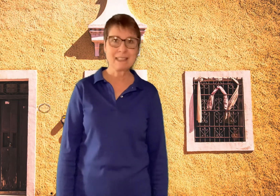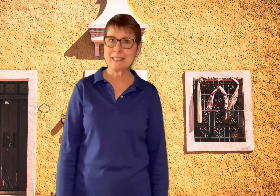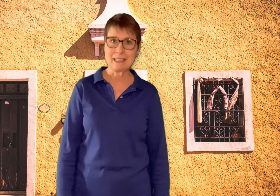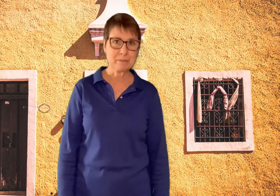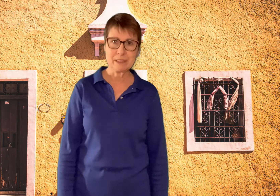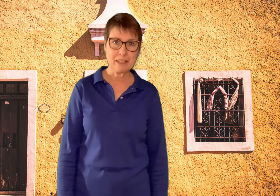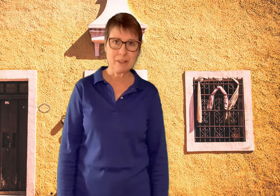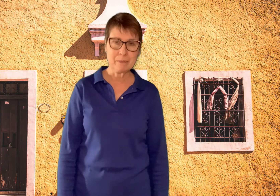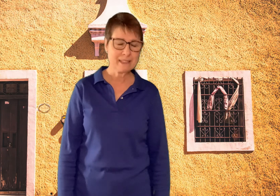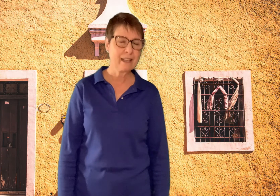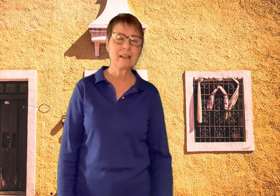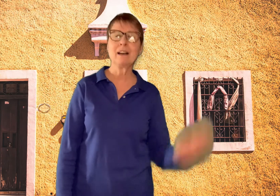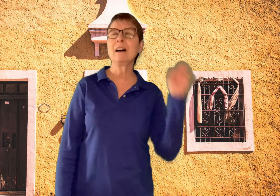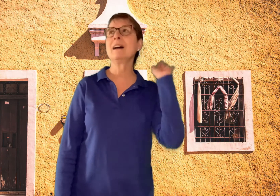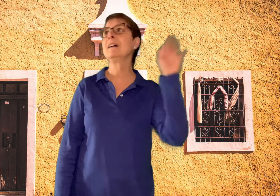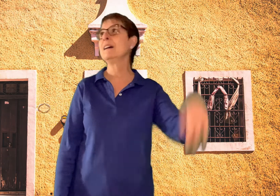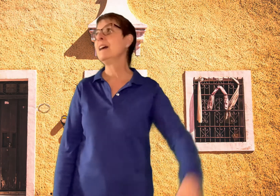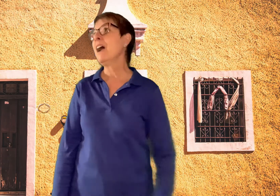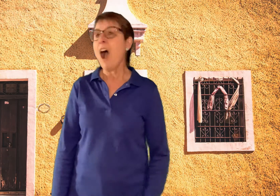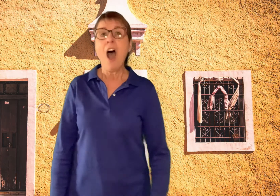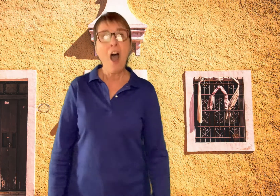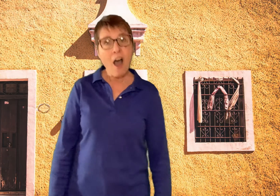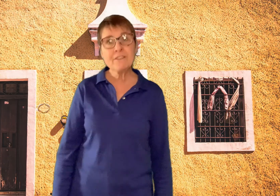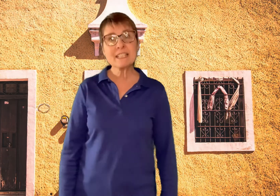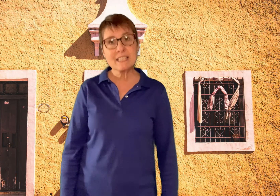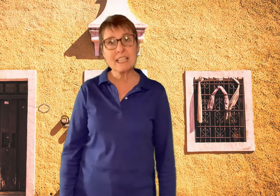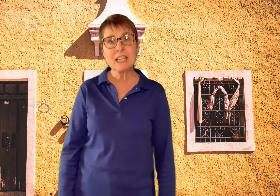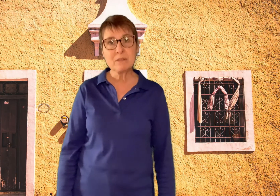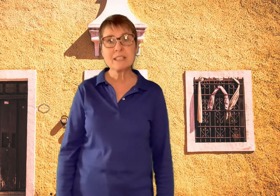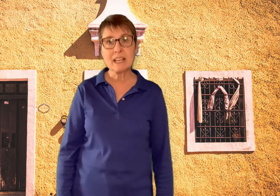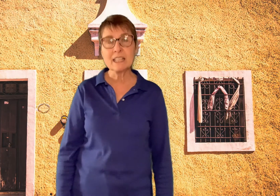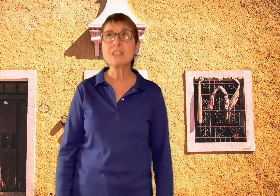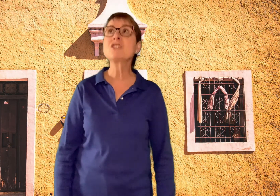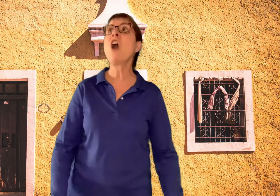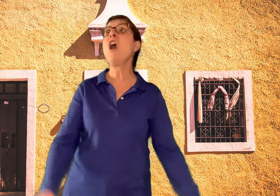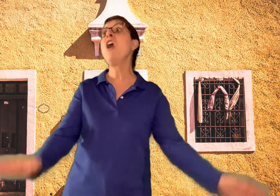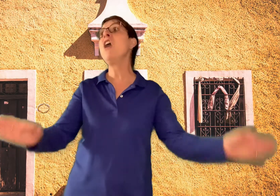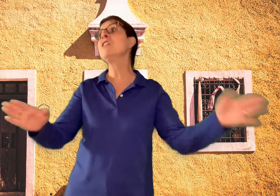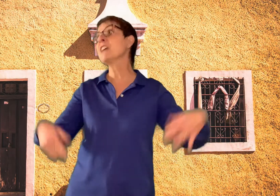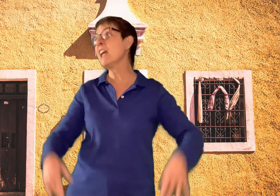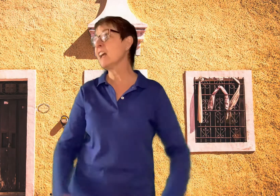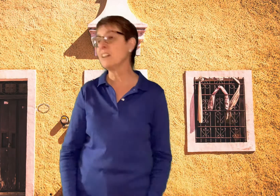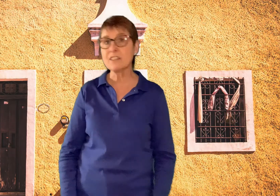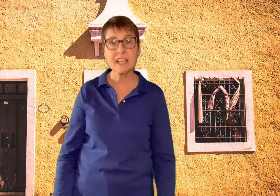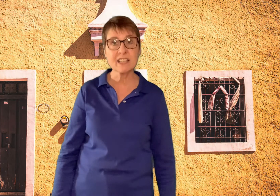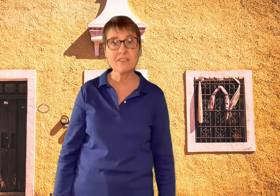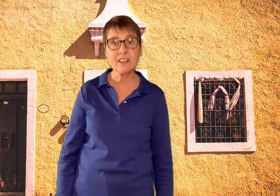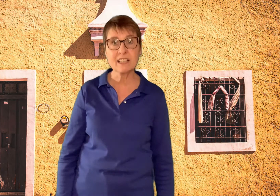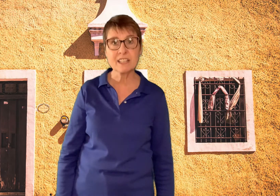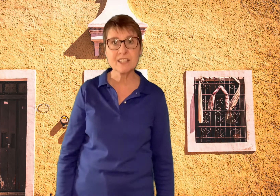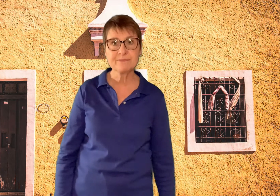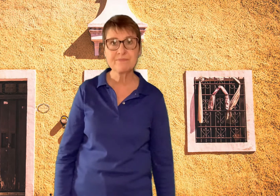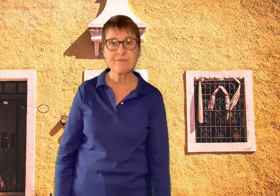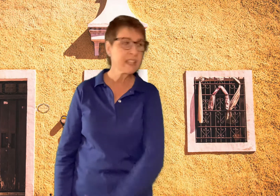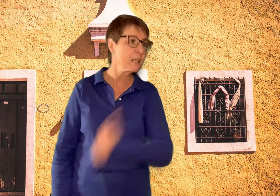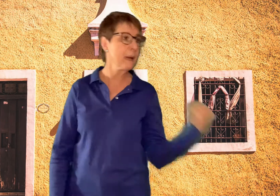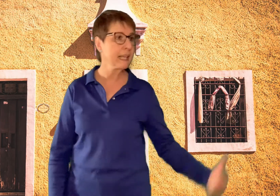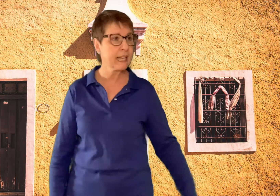didn't believe him and said, oh, obviously he was telling tall tales in the village. Come on, guys,